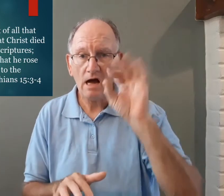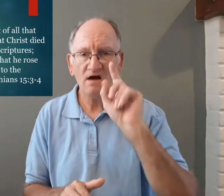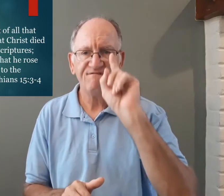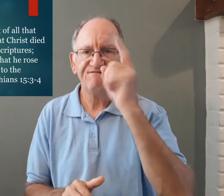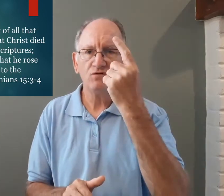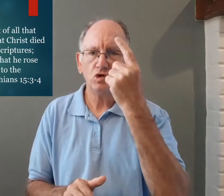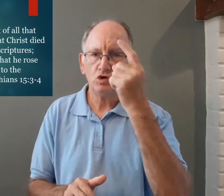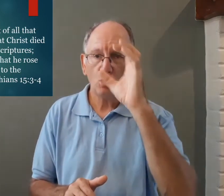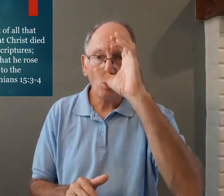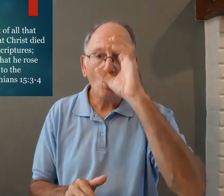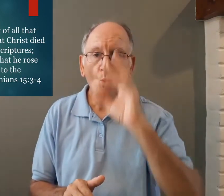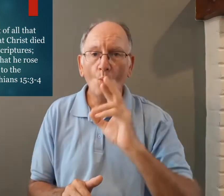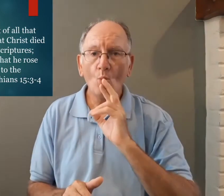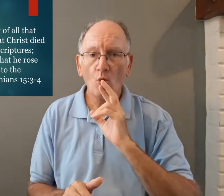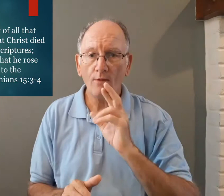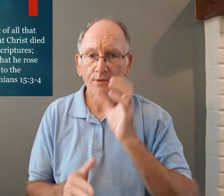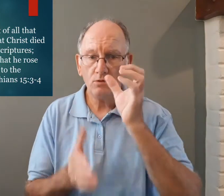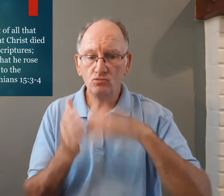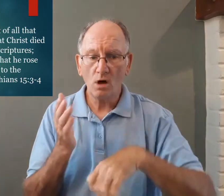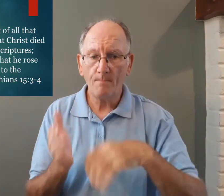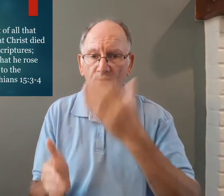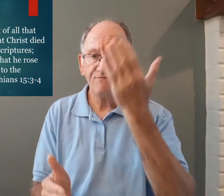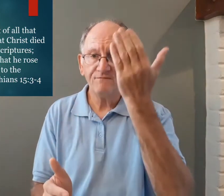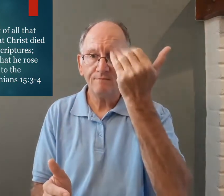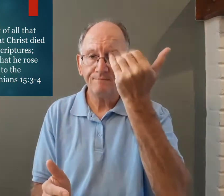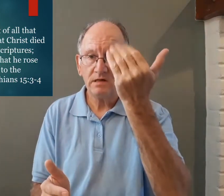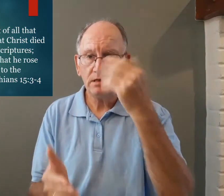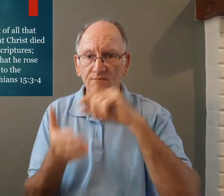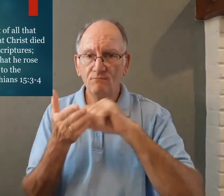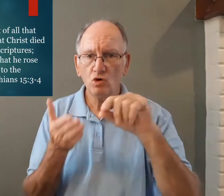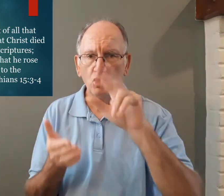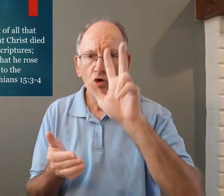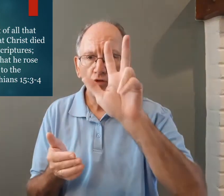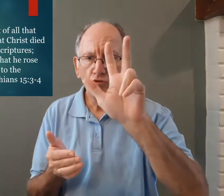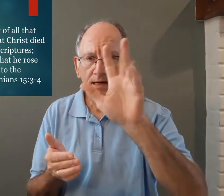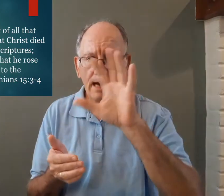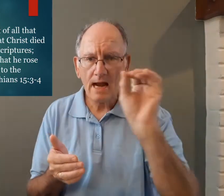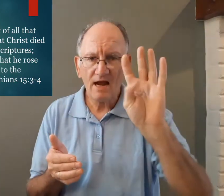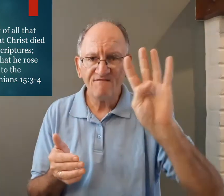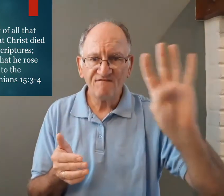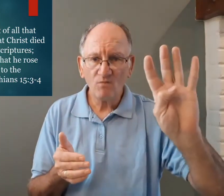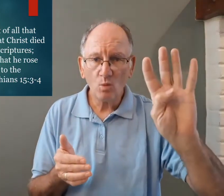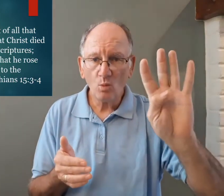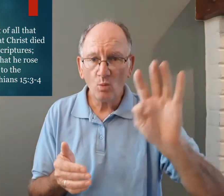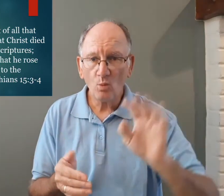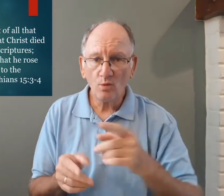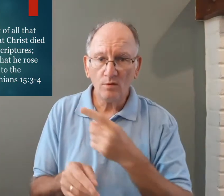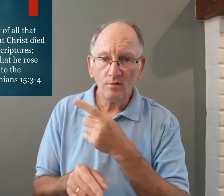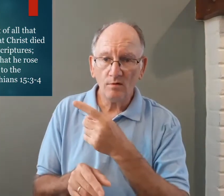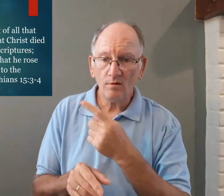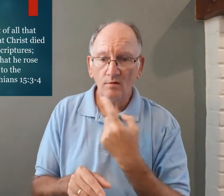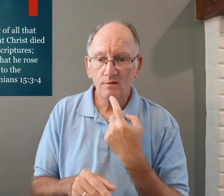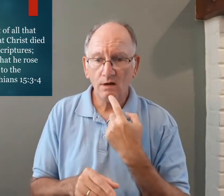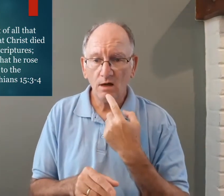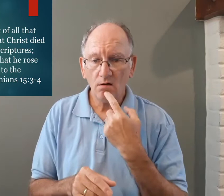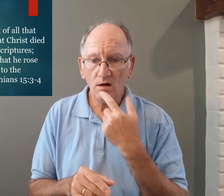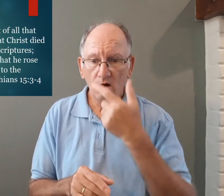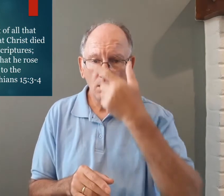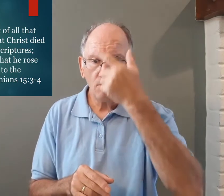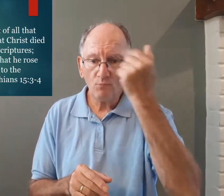and you can find that in 1st Corinthians chapter 15 verse 3 and 4 it